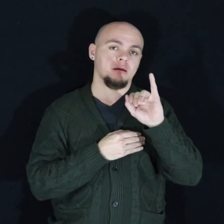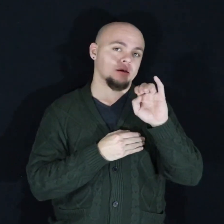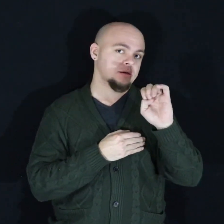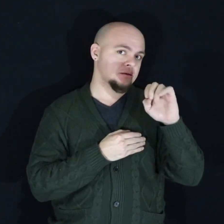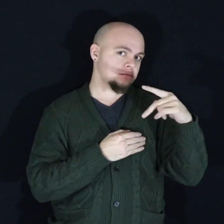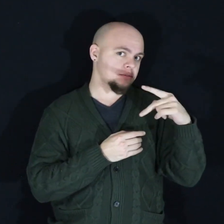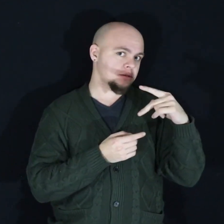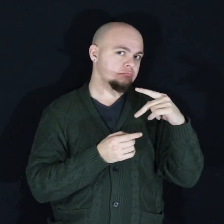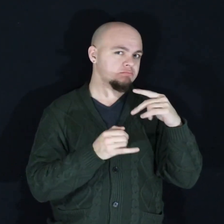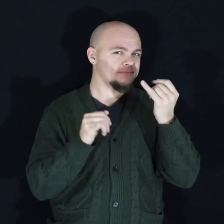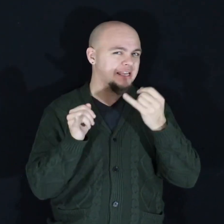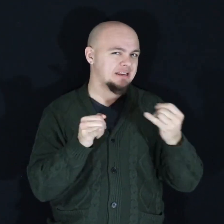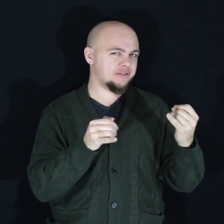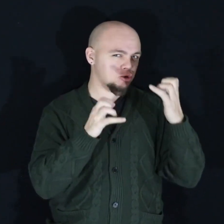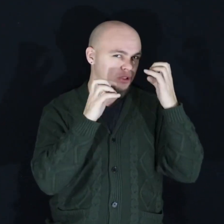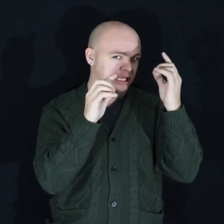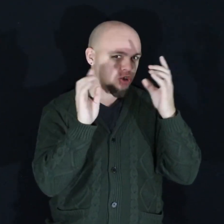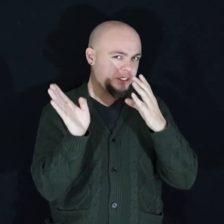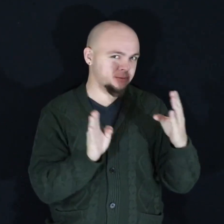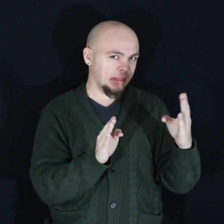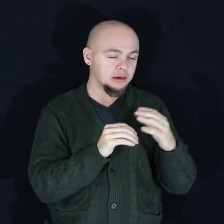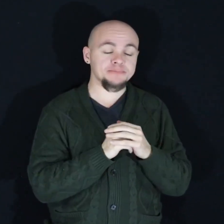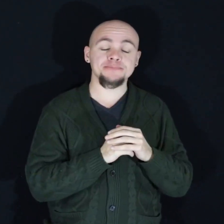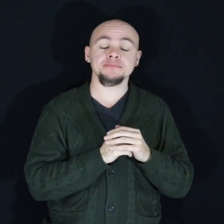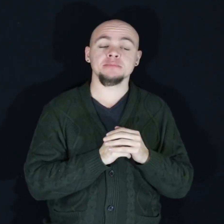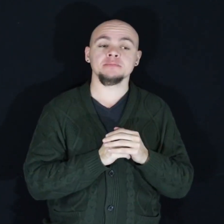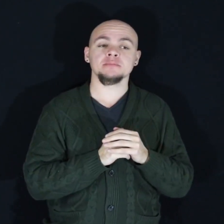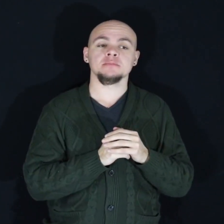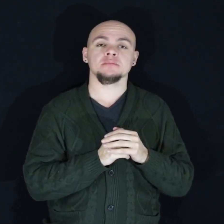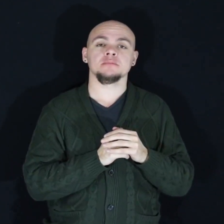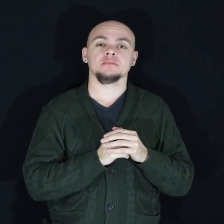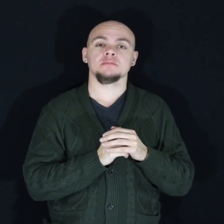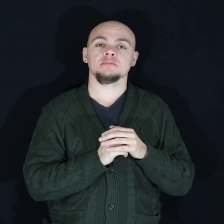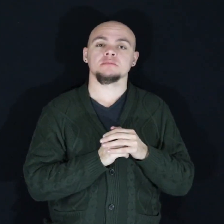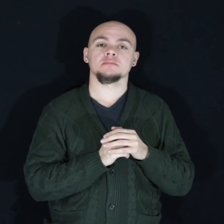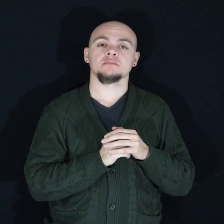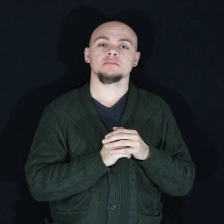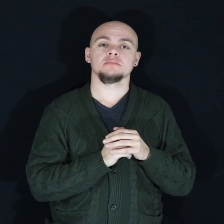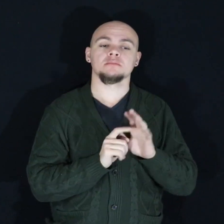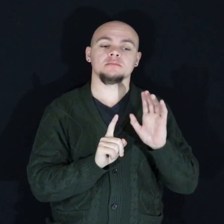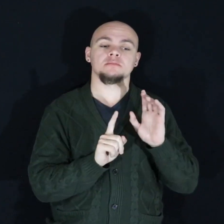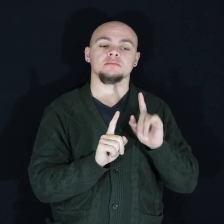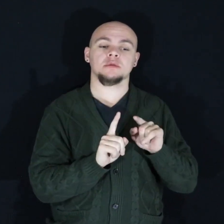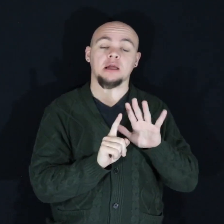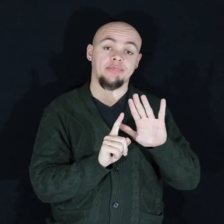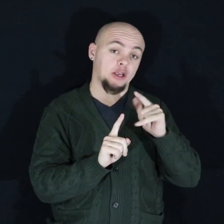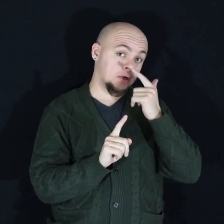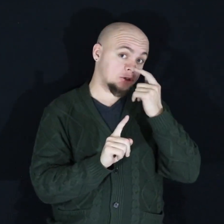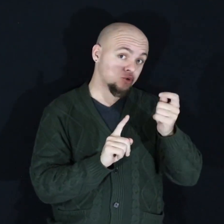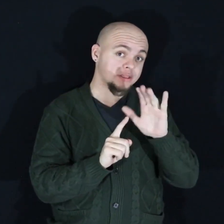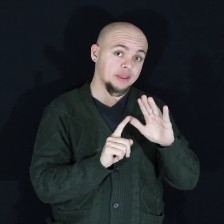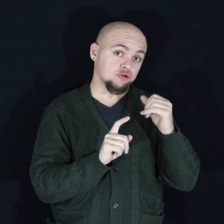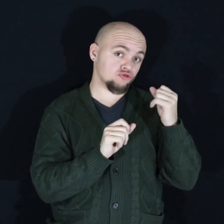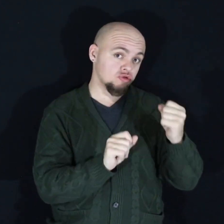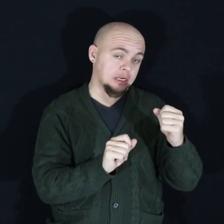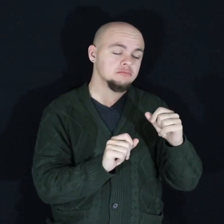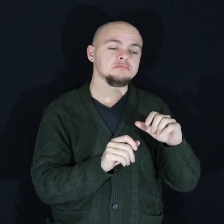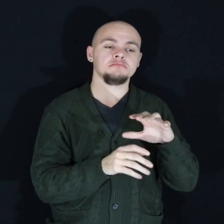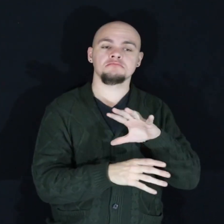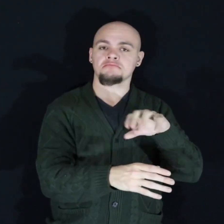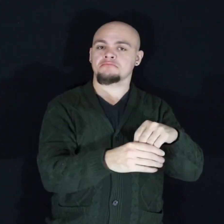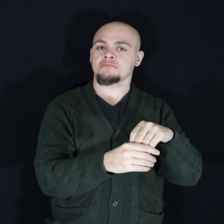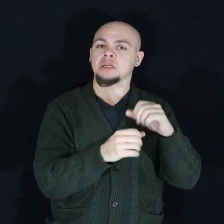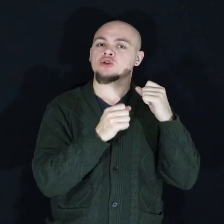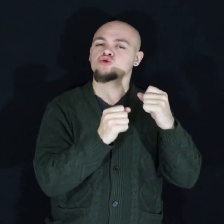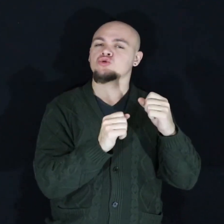which is an individual education plan more of their interests or strengths and they're doing more strength